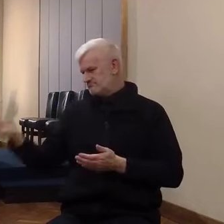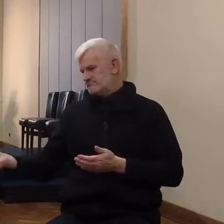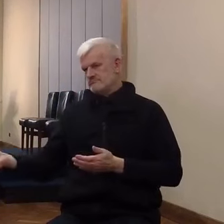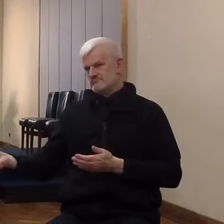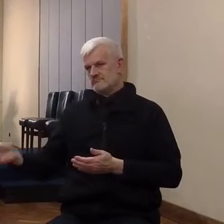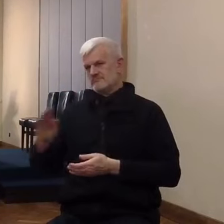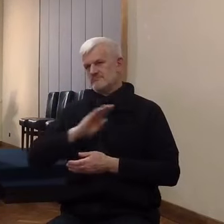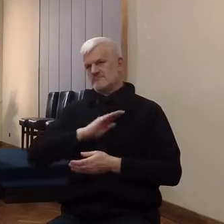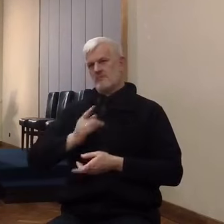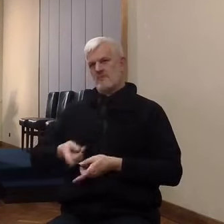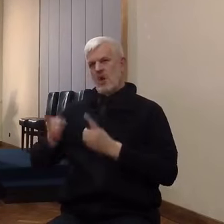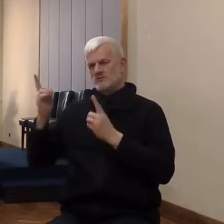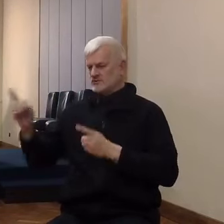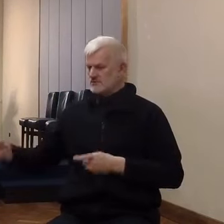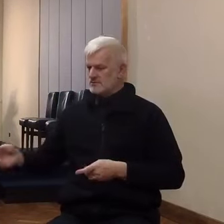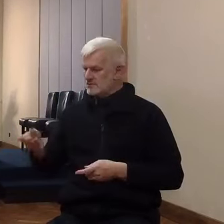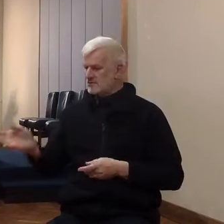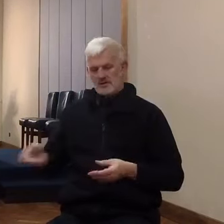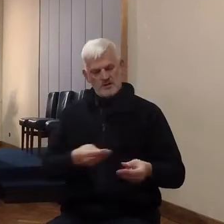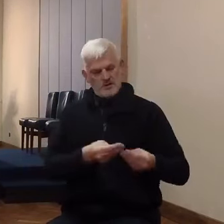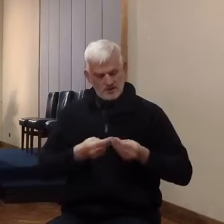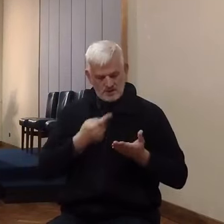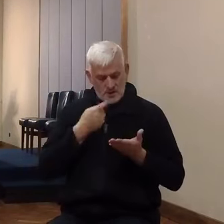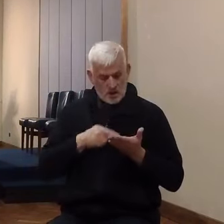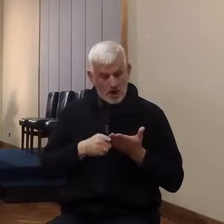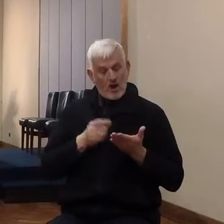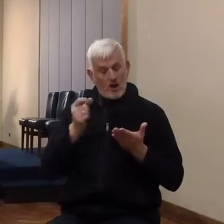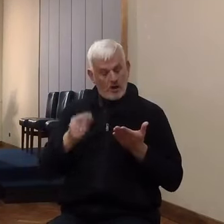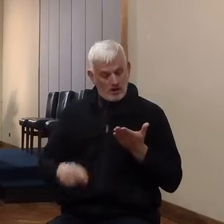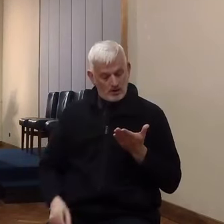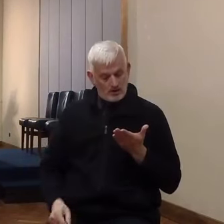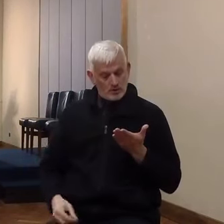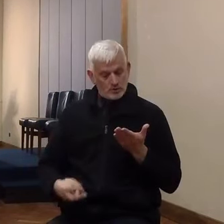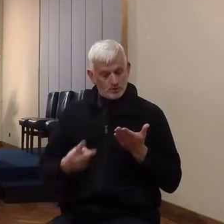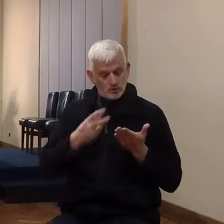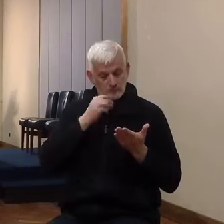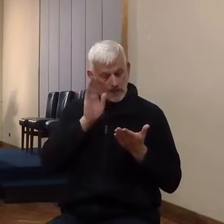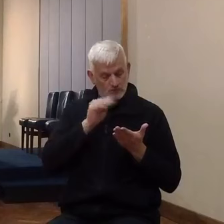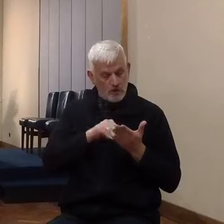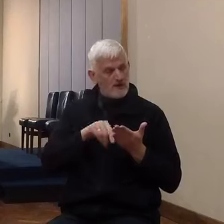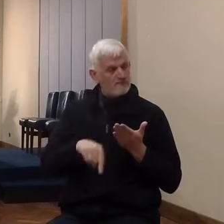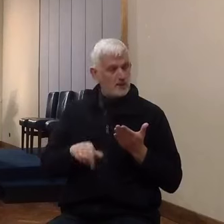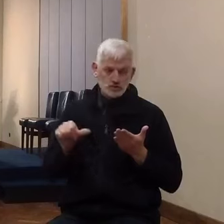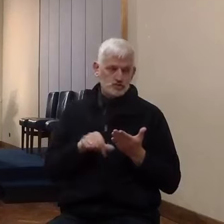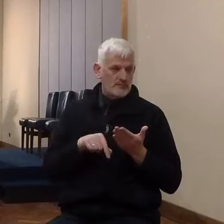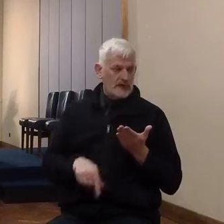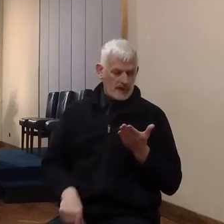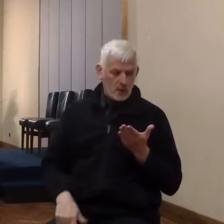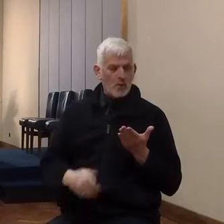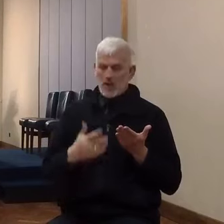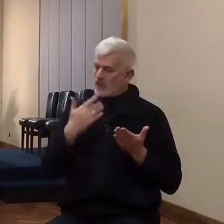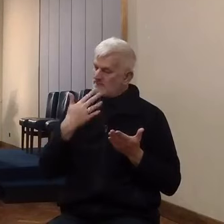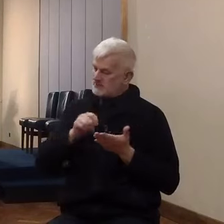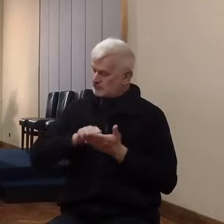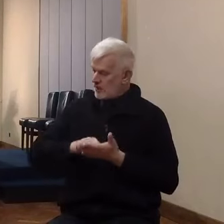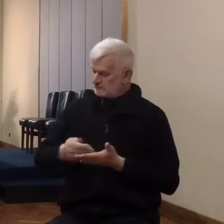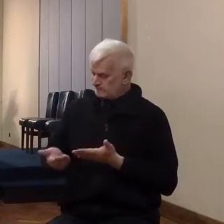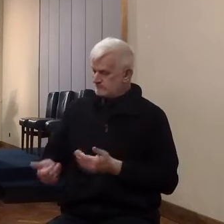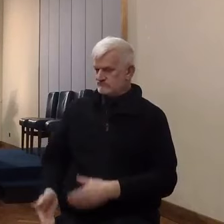and he said, Oh, we've had two people who shouldn't be here, him, make a note of it. And it was duly